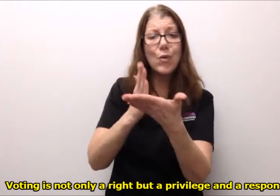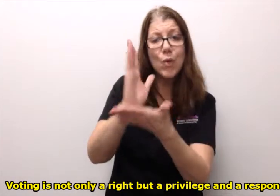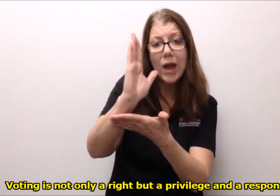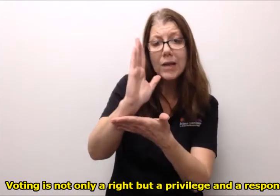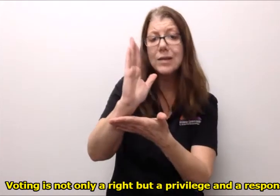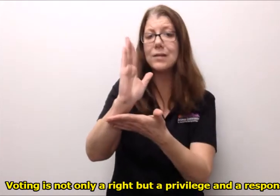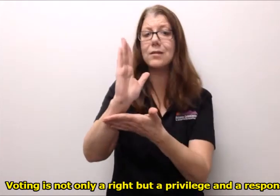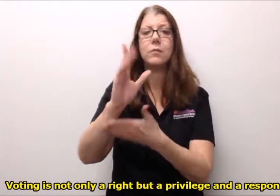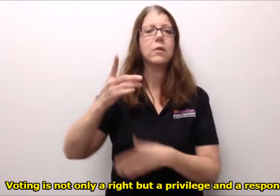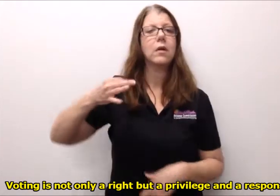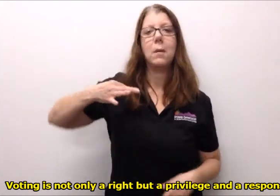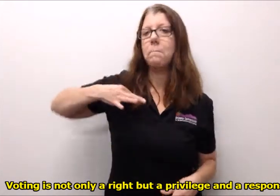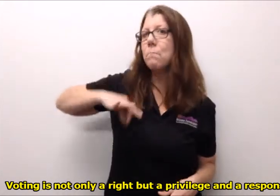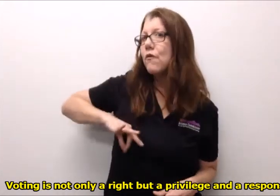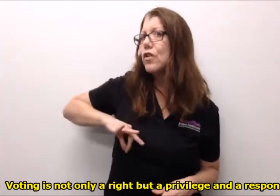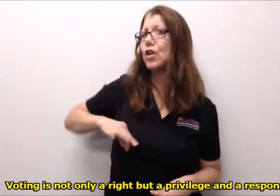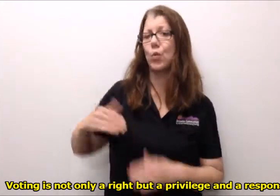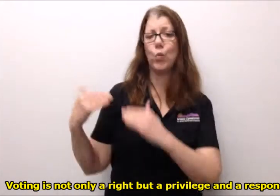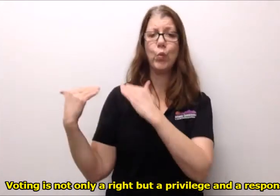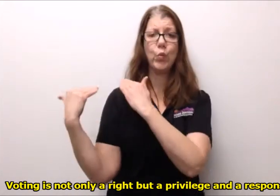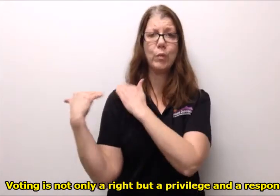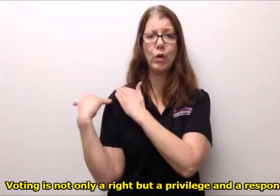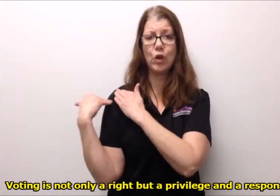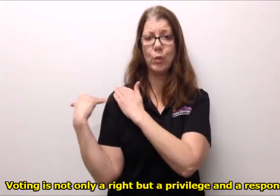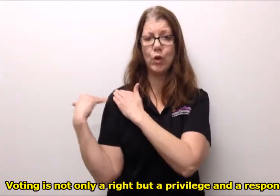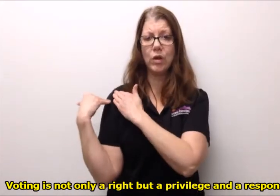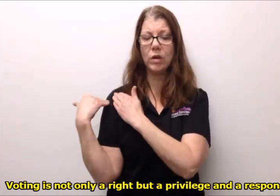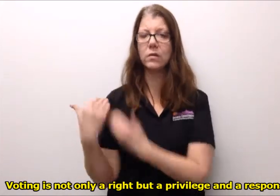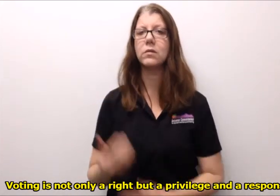not only a right but a privilege and a responsibility